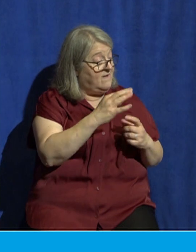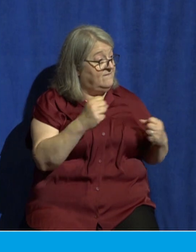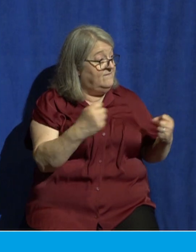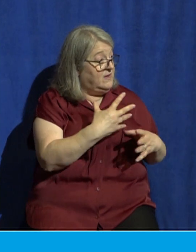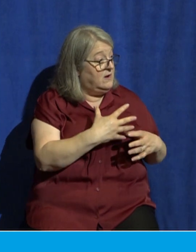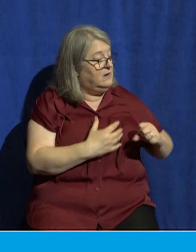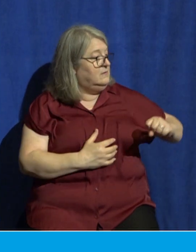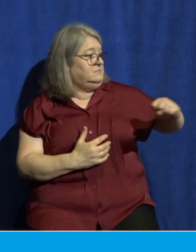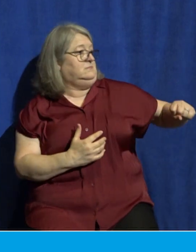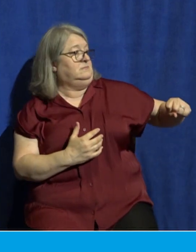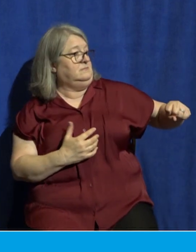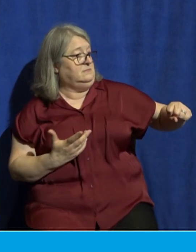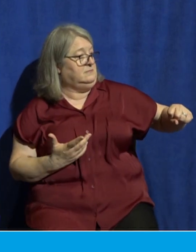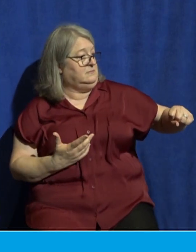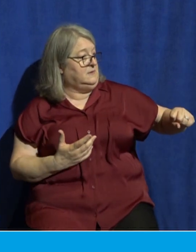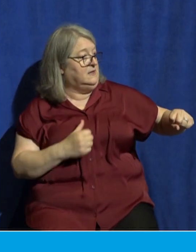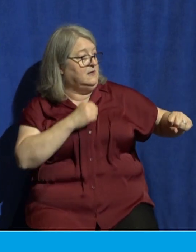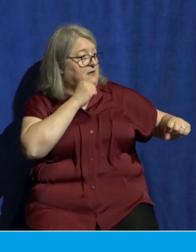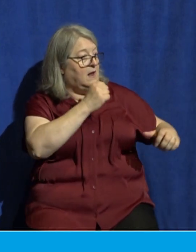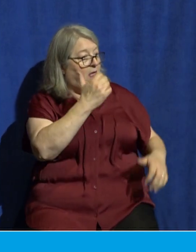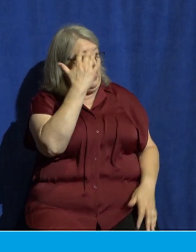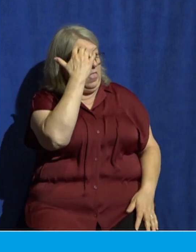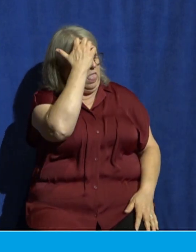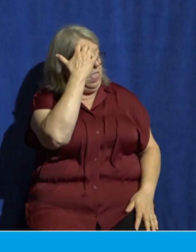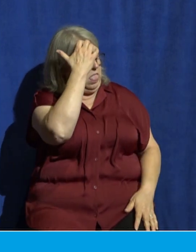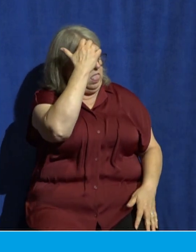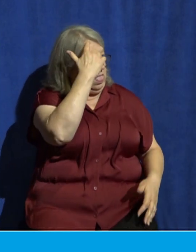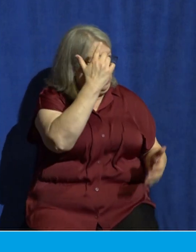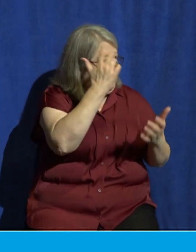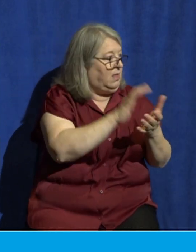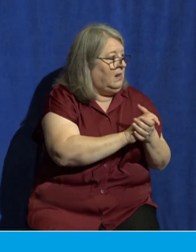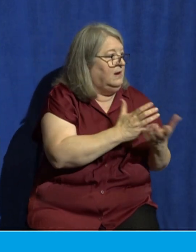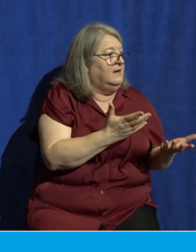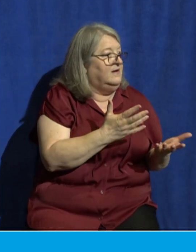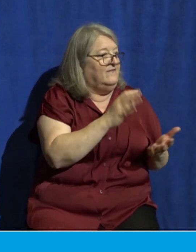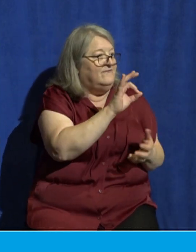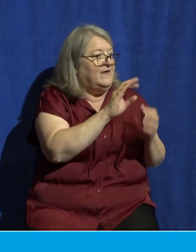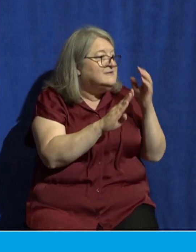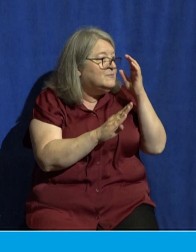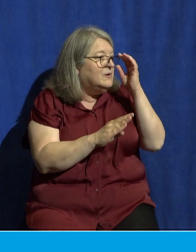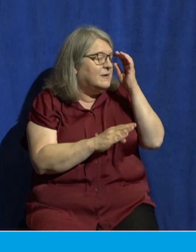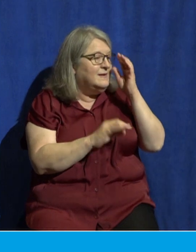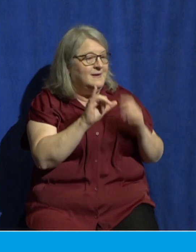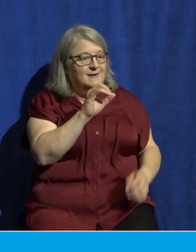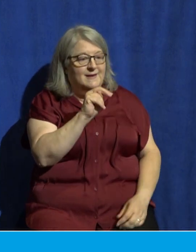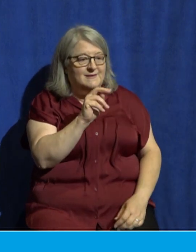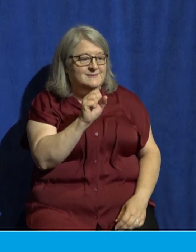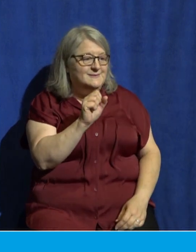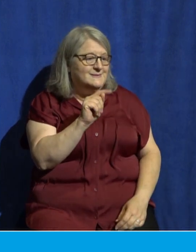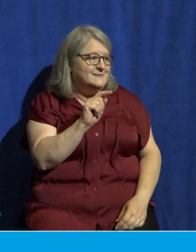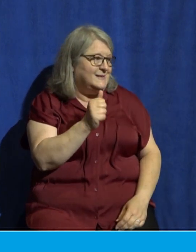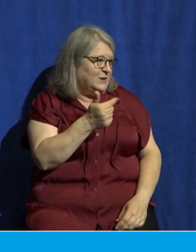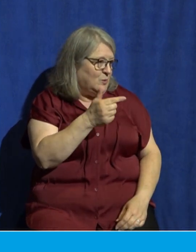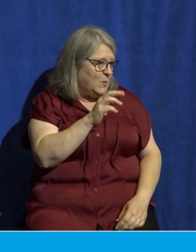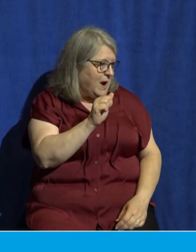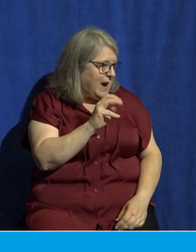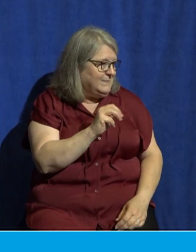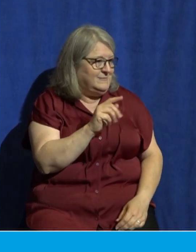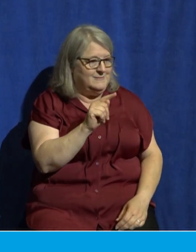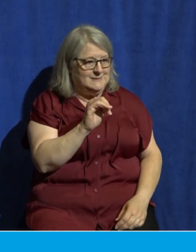to not buy into that culture of fear on Facebook or on Instagram or on TikTok to not buy into that culture of fear in the